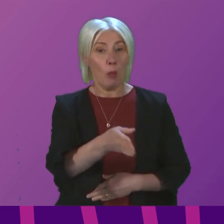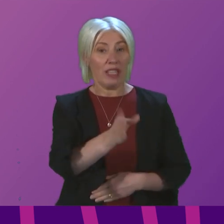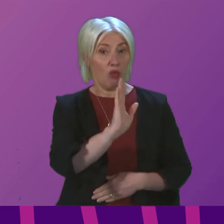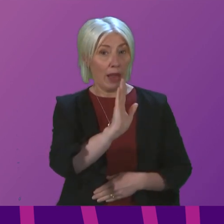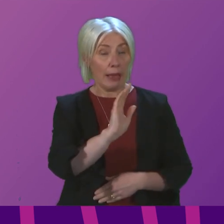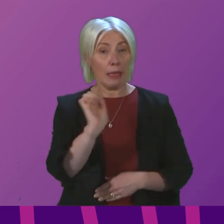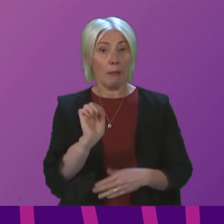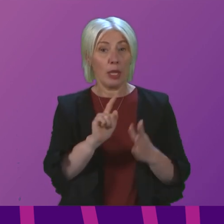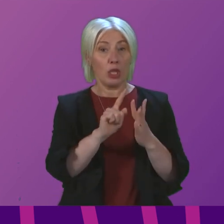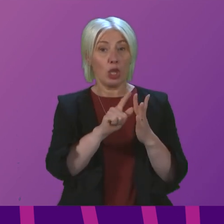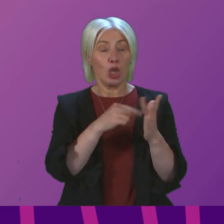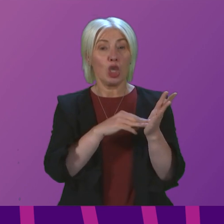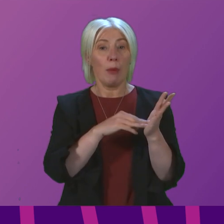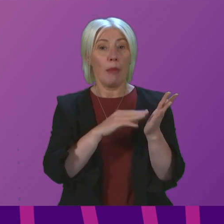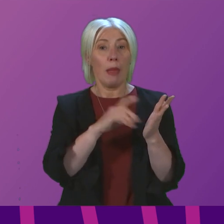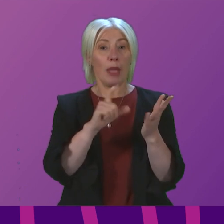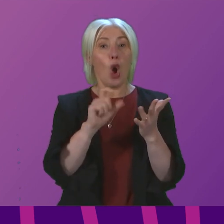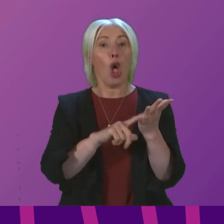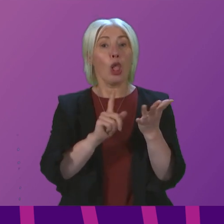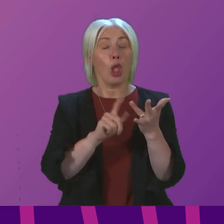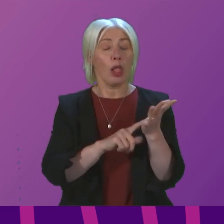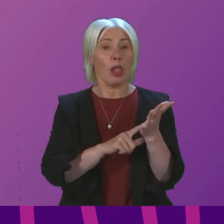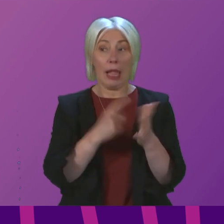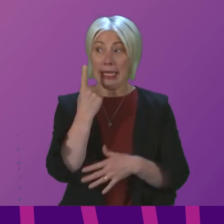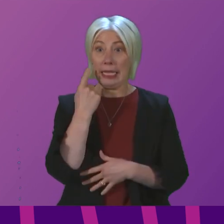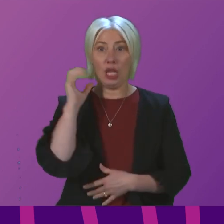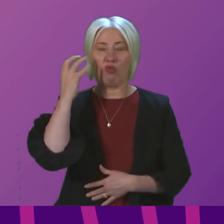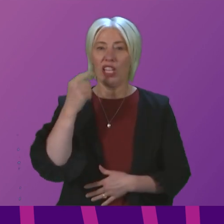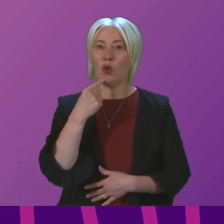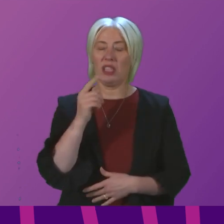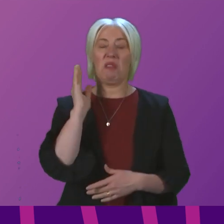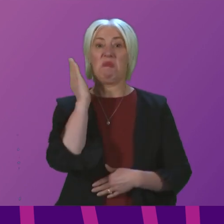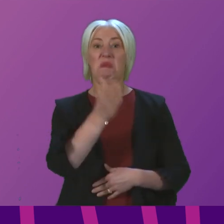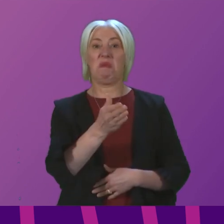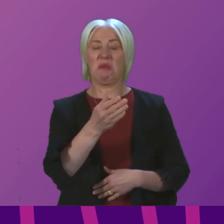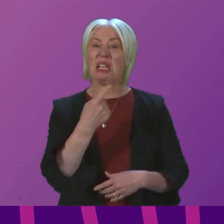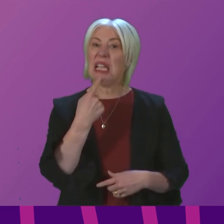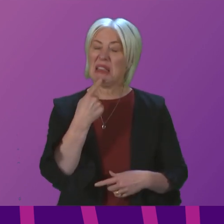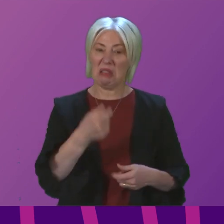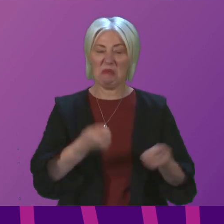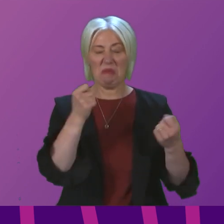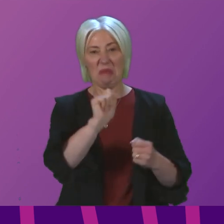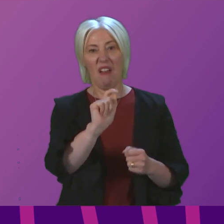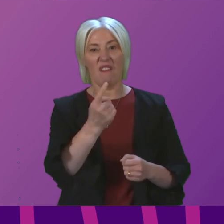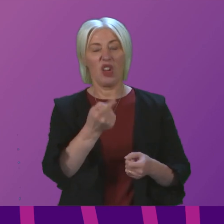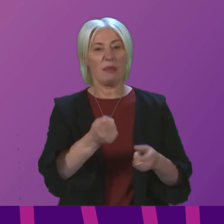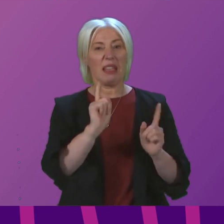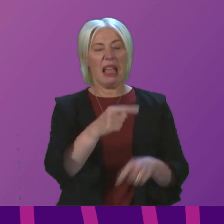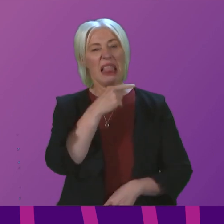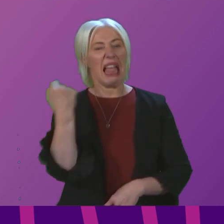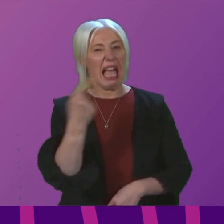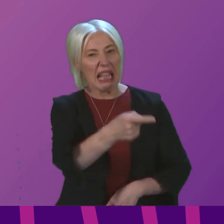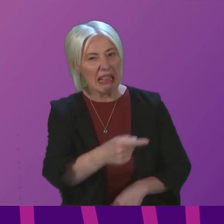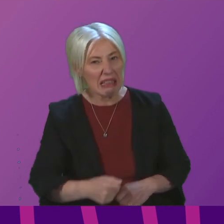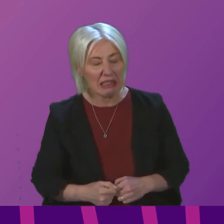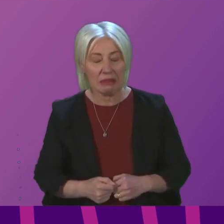Jim McCall didn't mince his words on the radio yesterday. He called the First Minister out for lying. He said,